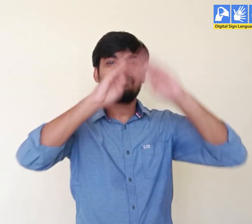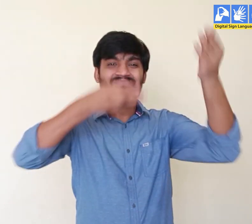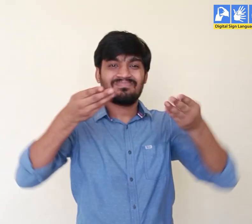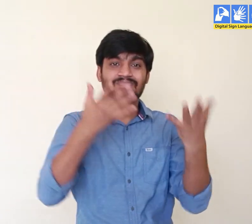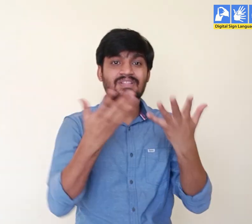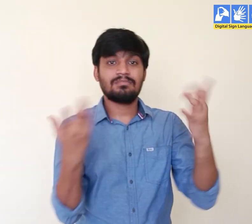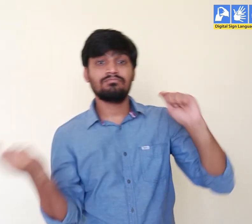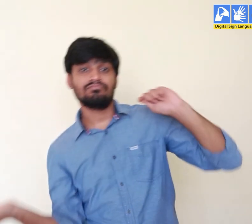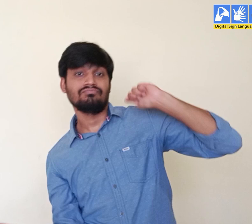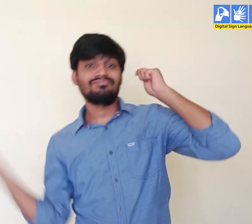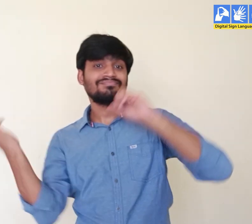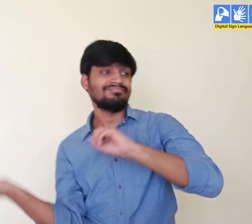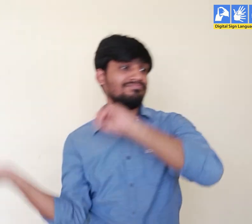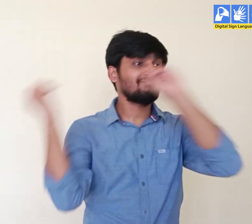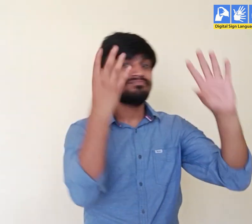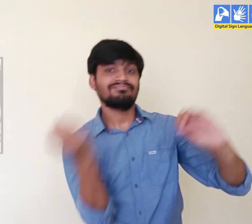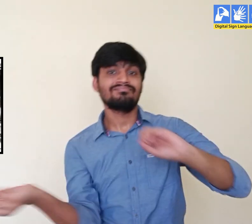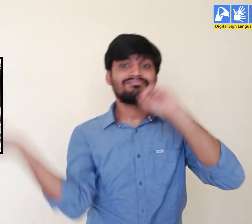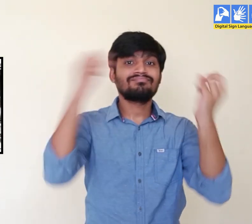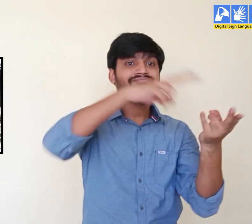unload their carts and refill their stock.